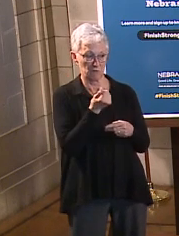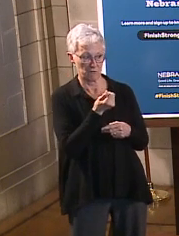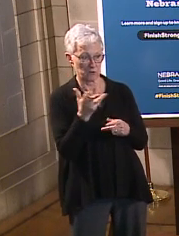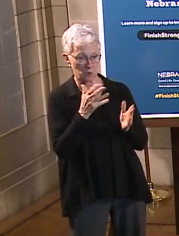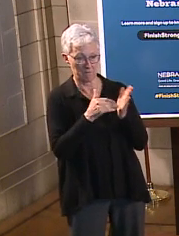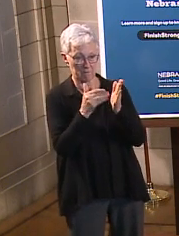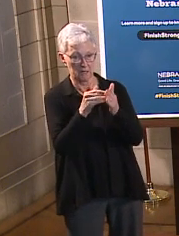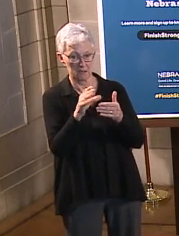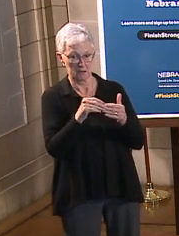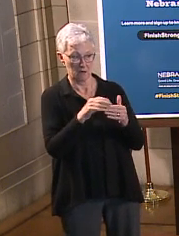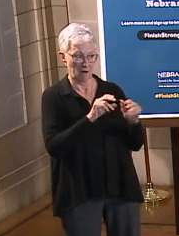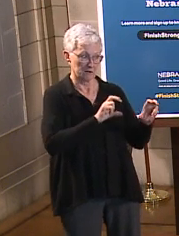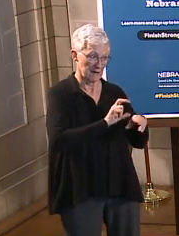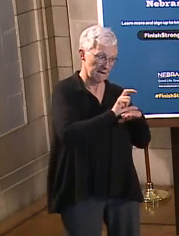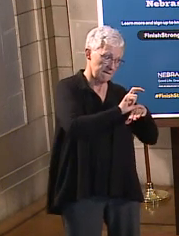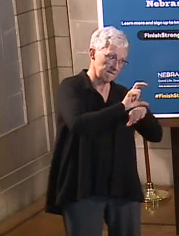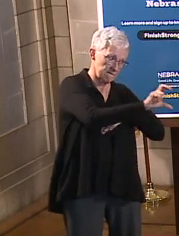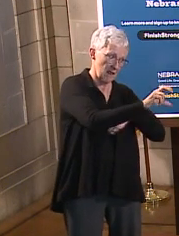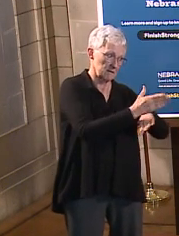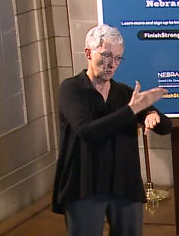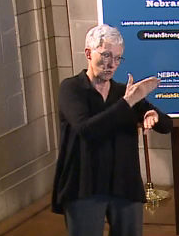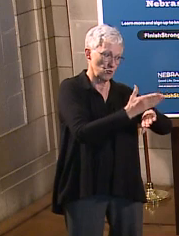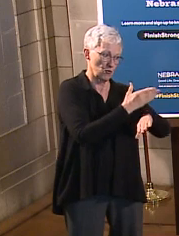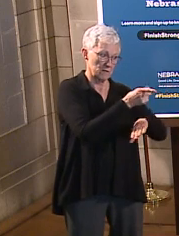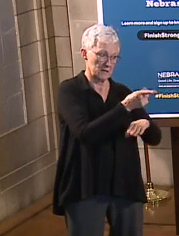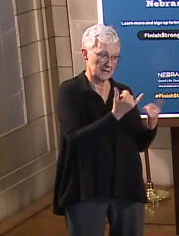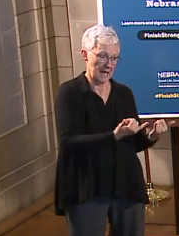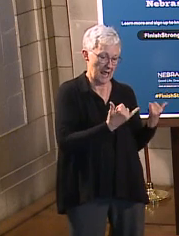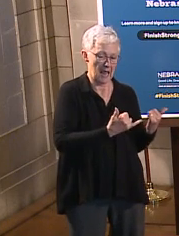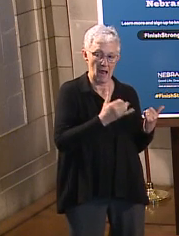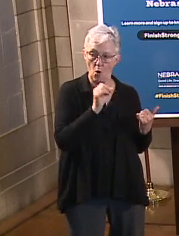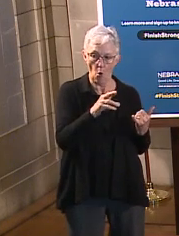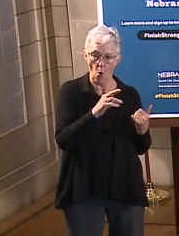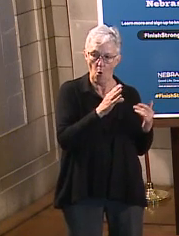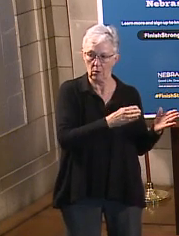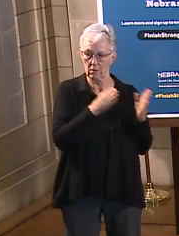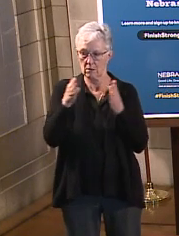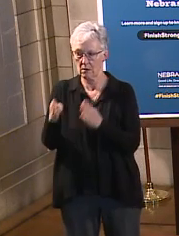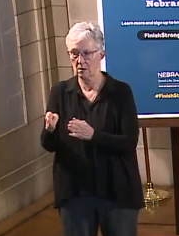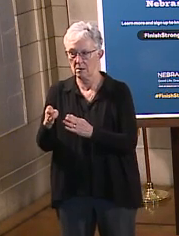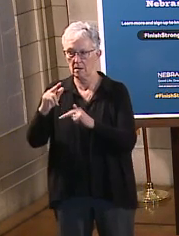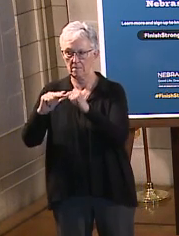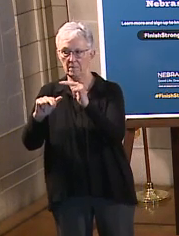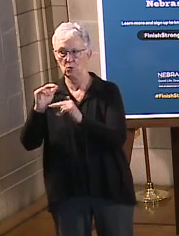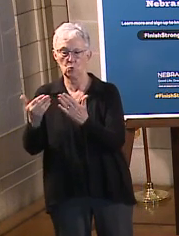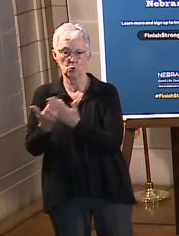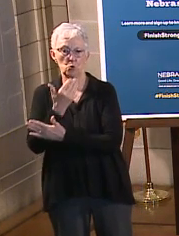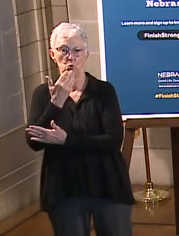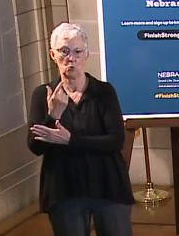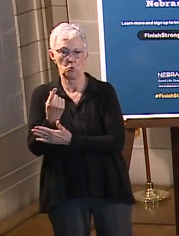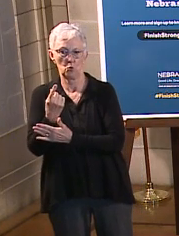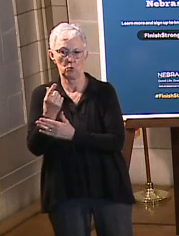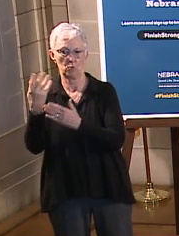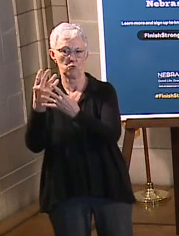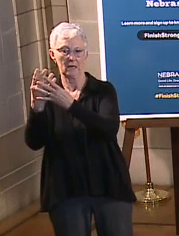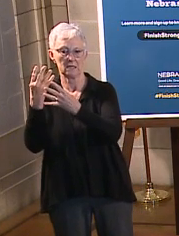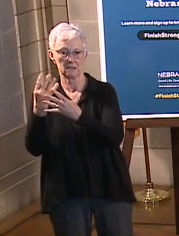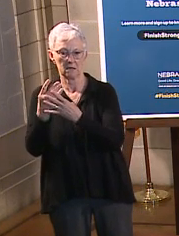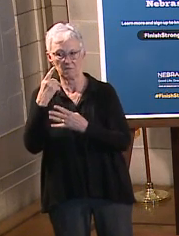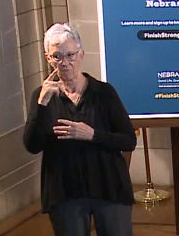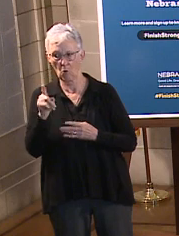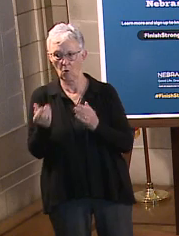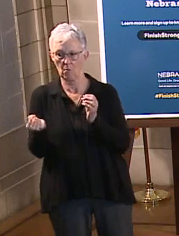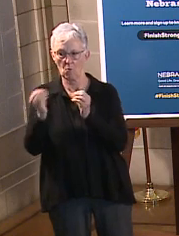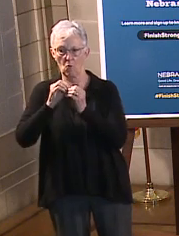facility, or take our plan, which is building a replacement facility to allow modern correctional operations.